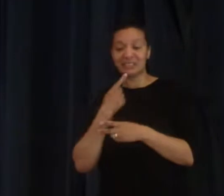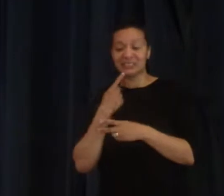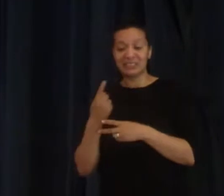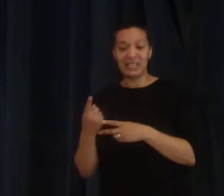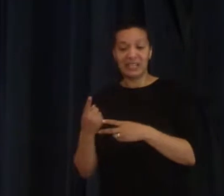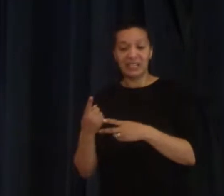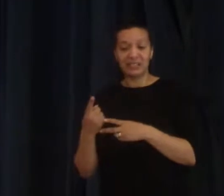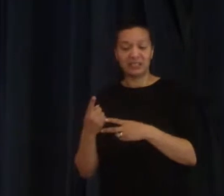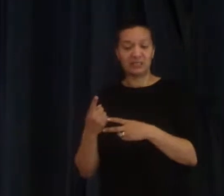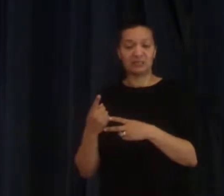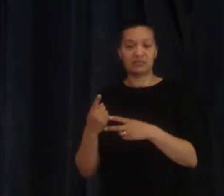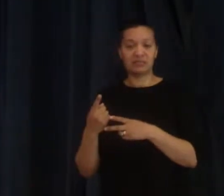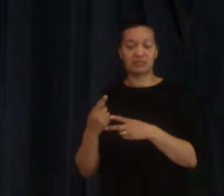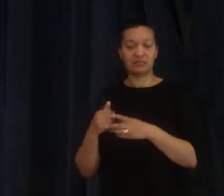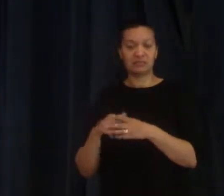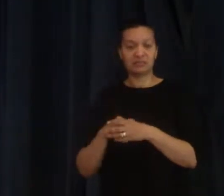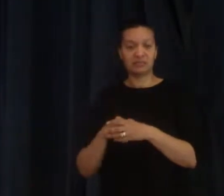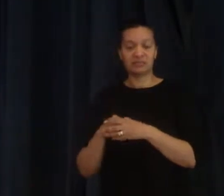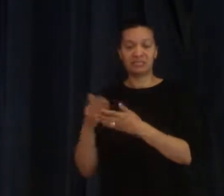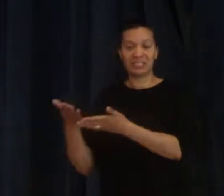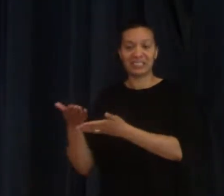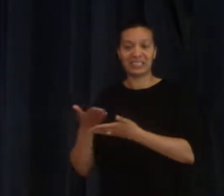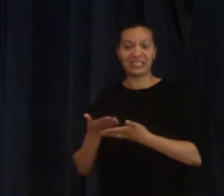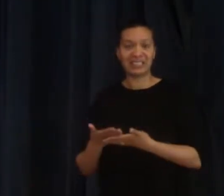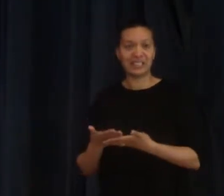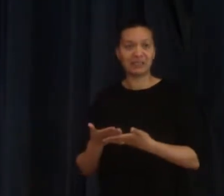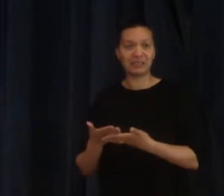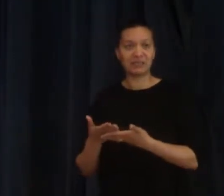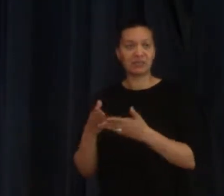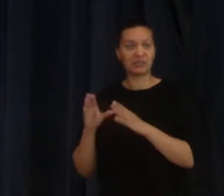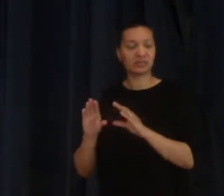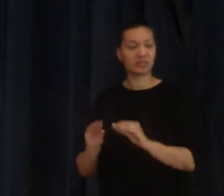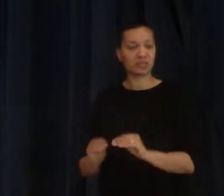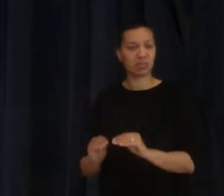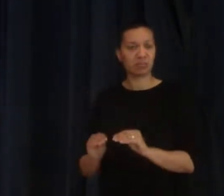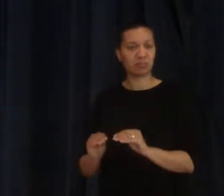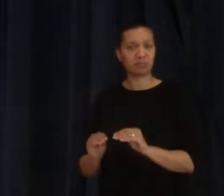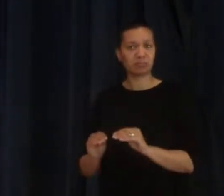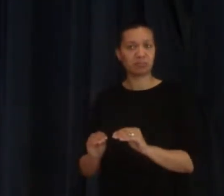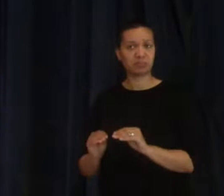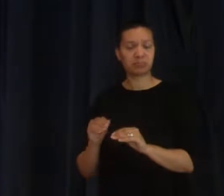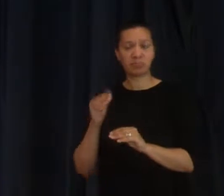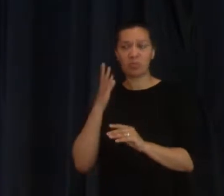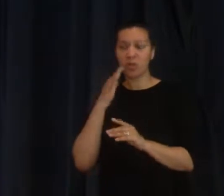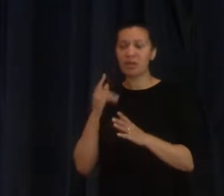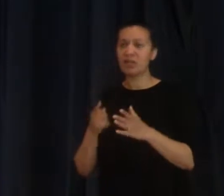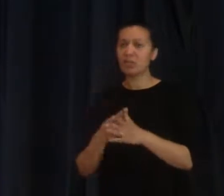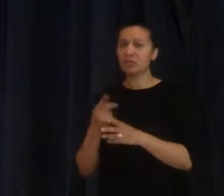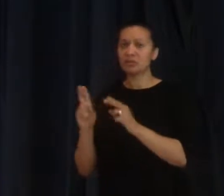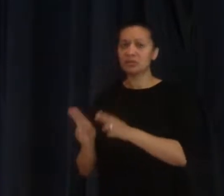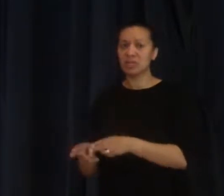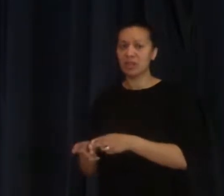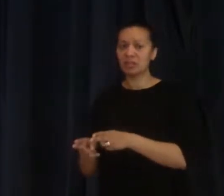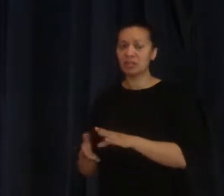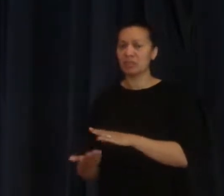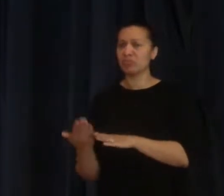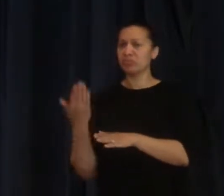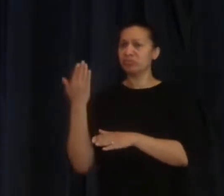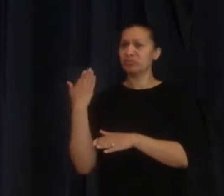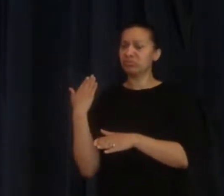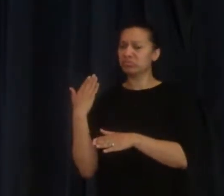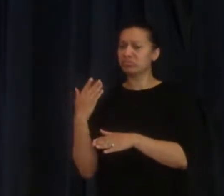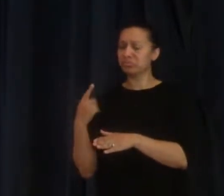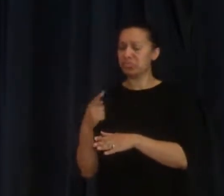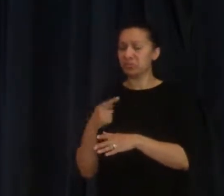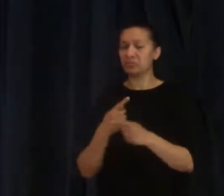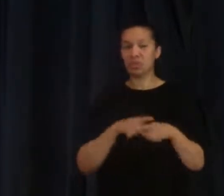cease when the last apostle died. Again, we don't believe that. You